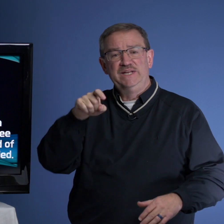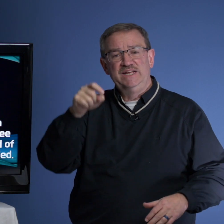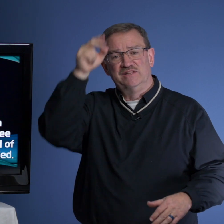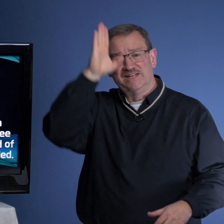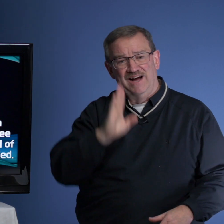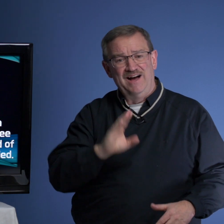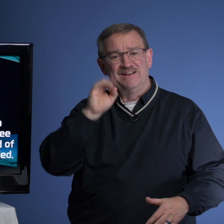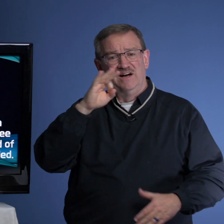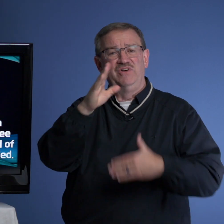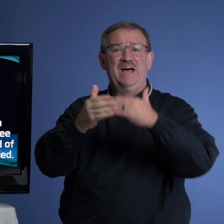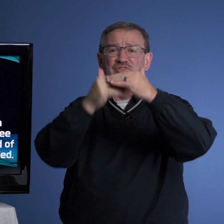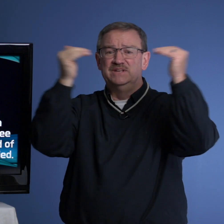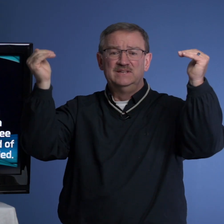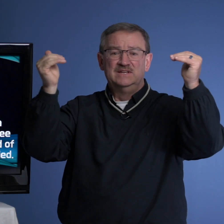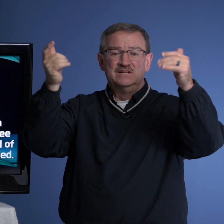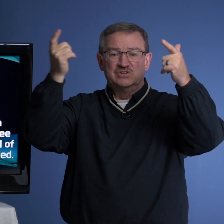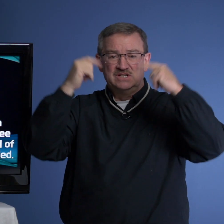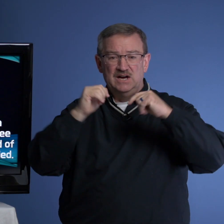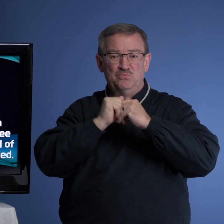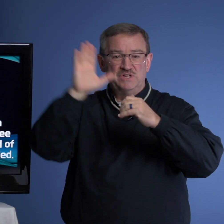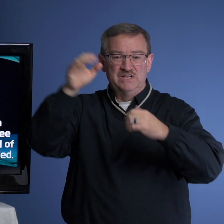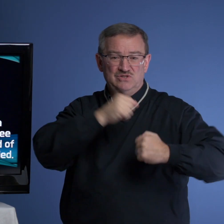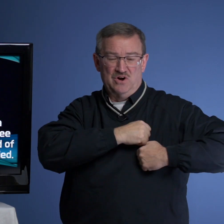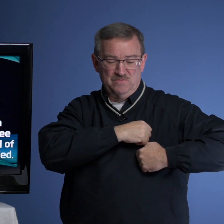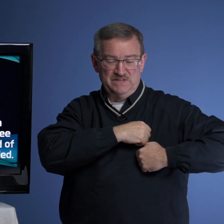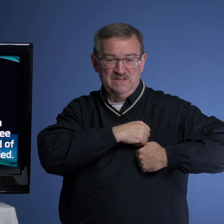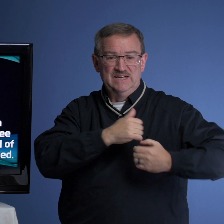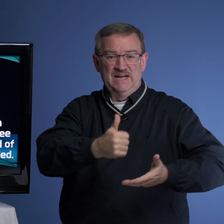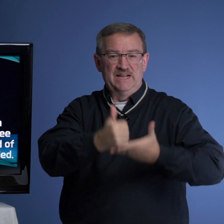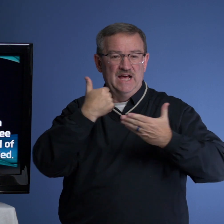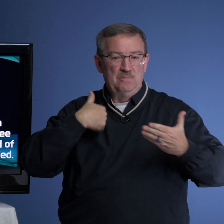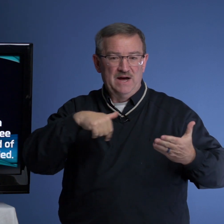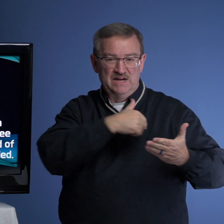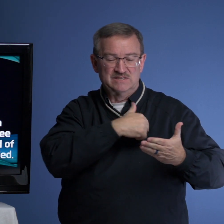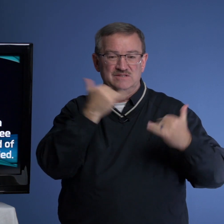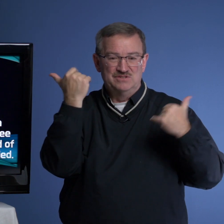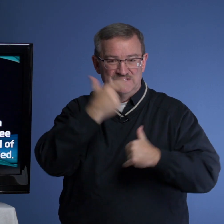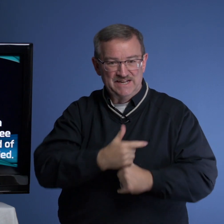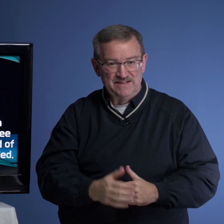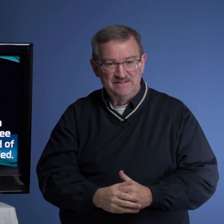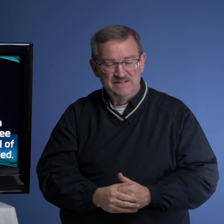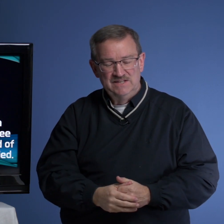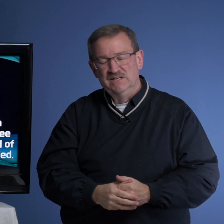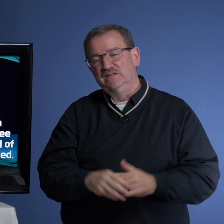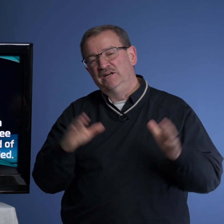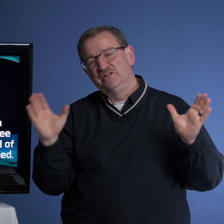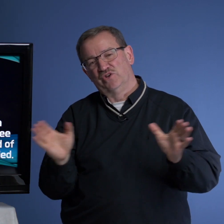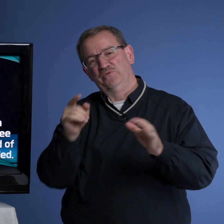need the God of heaven to come with His army and help us today. So I want